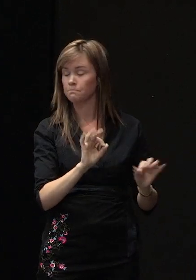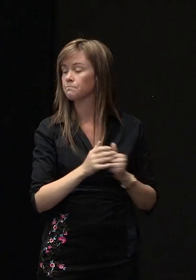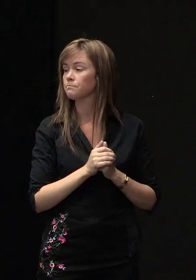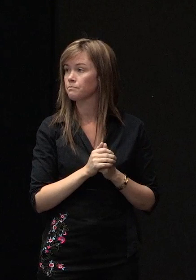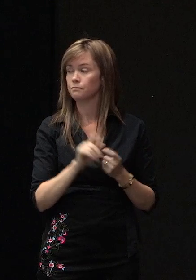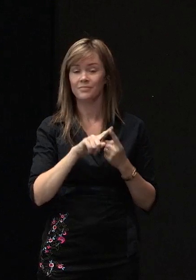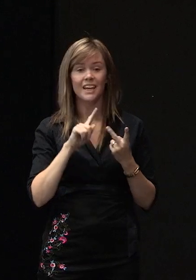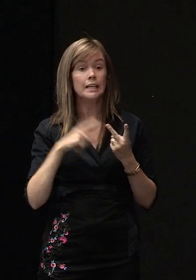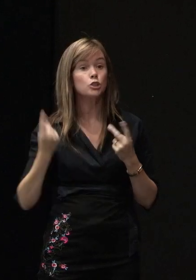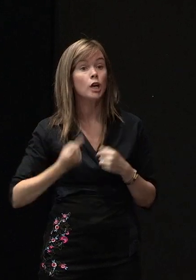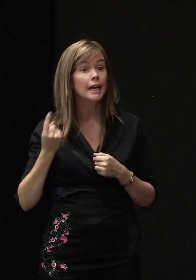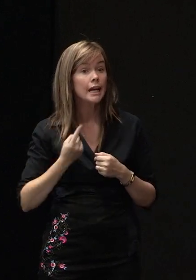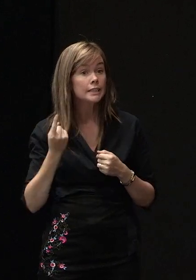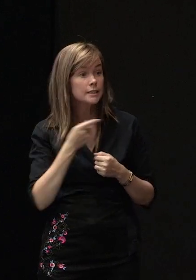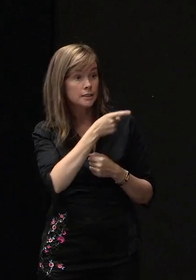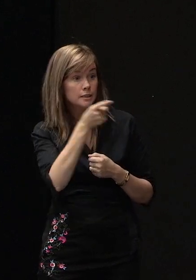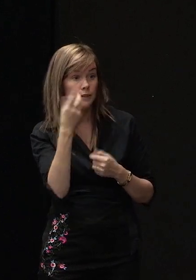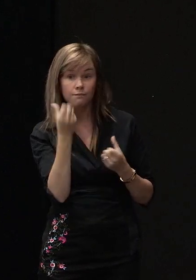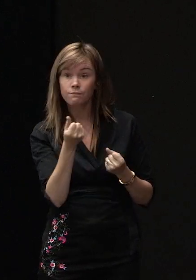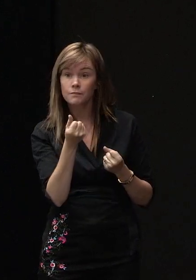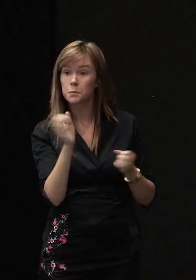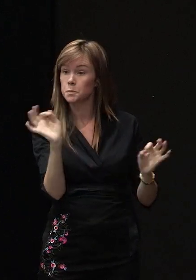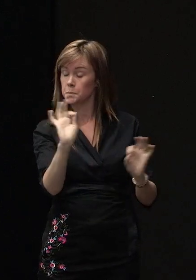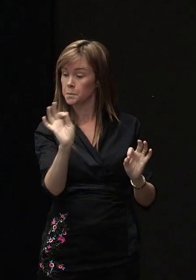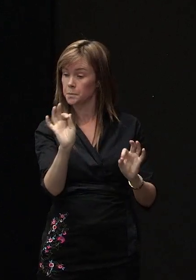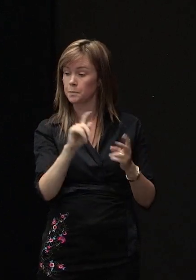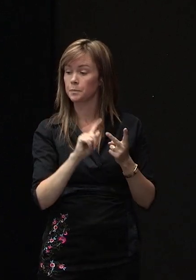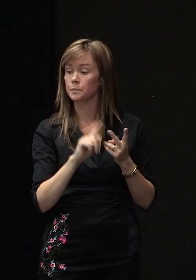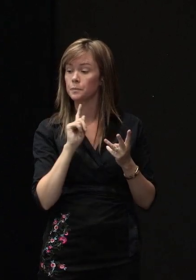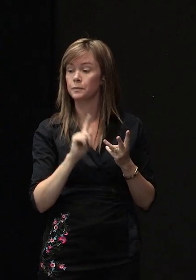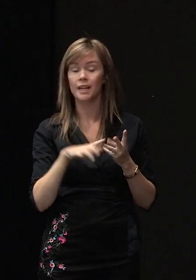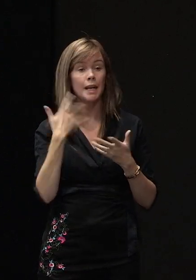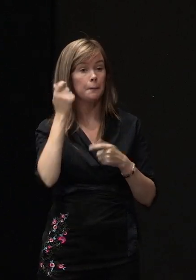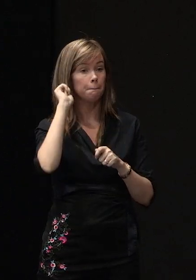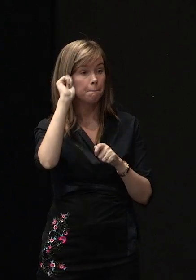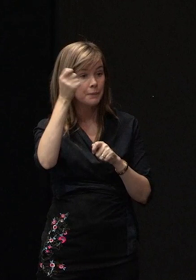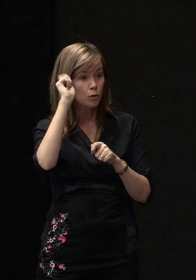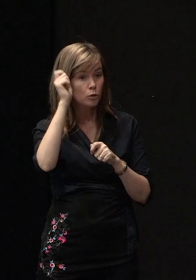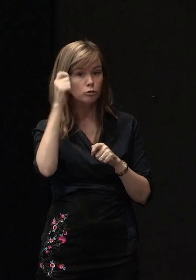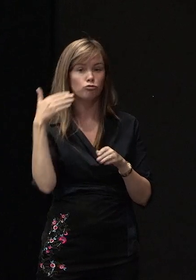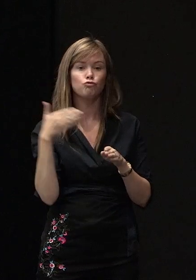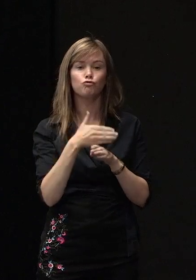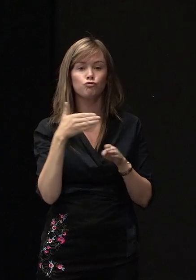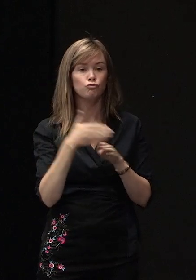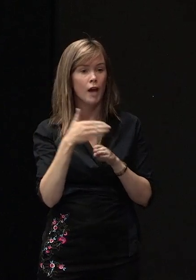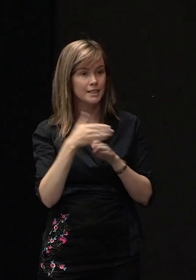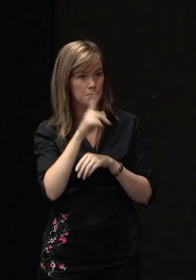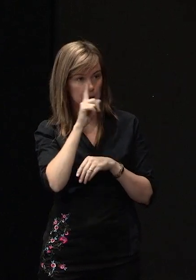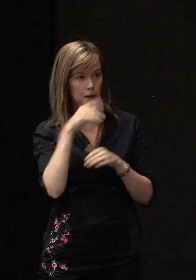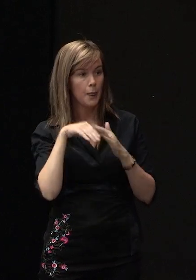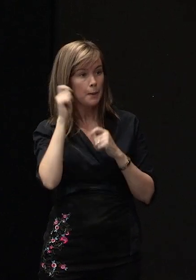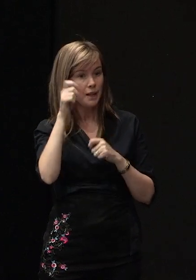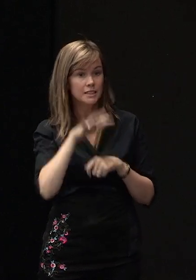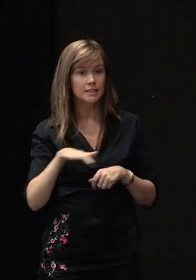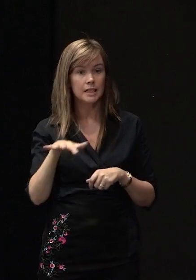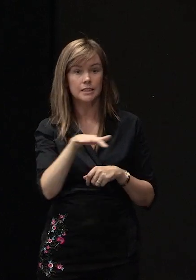Any engineers in the audience? No. Any builders or tradespeople in the building sector?